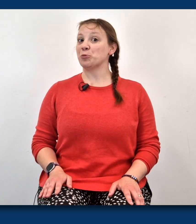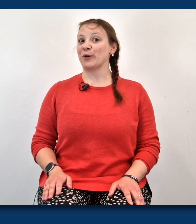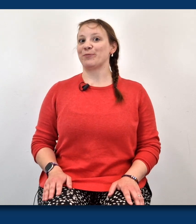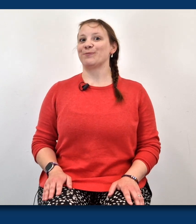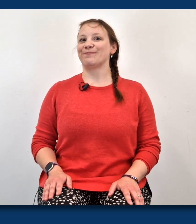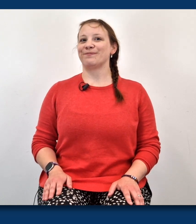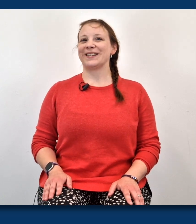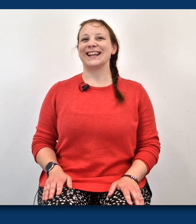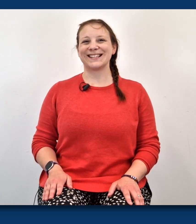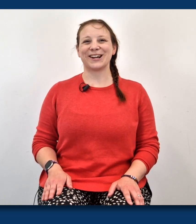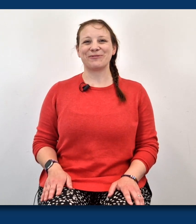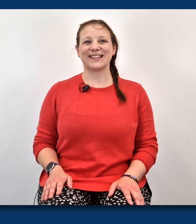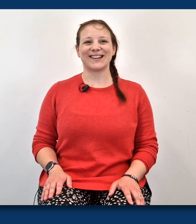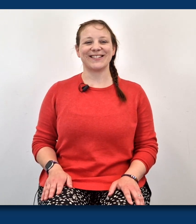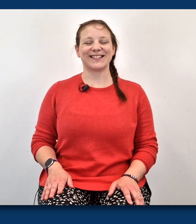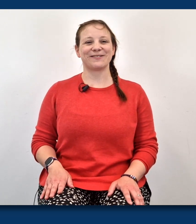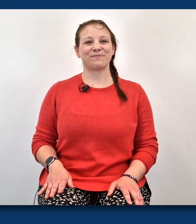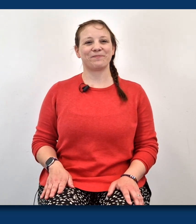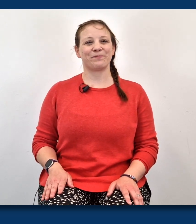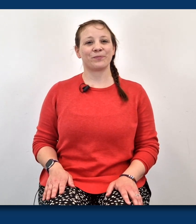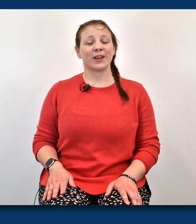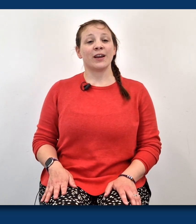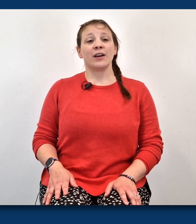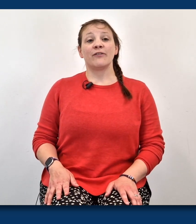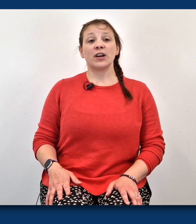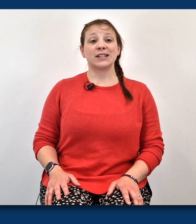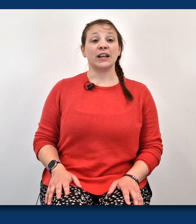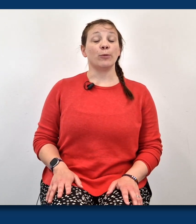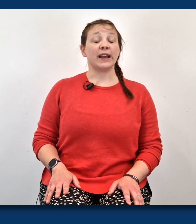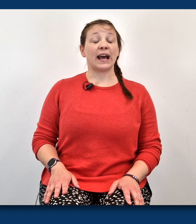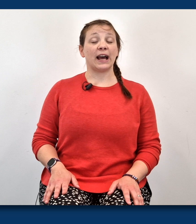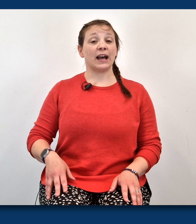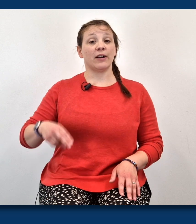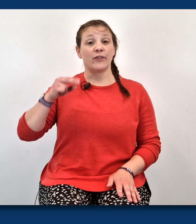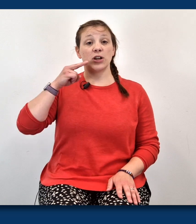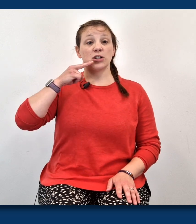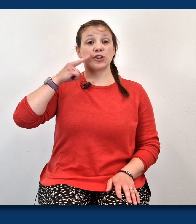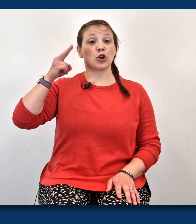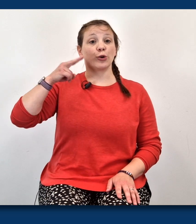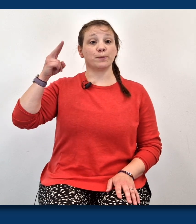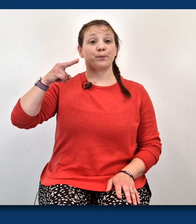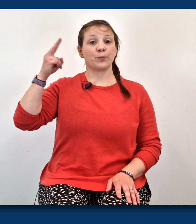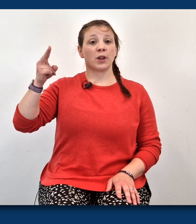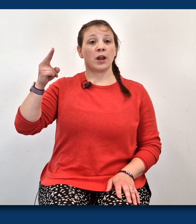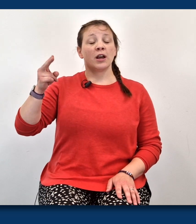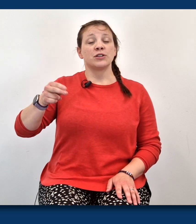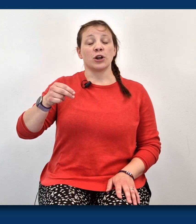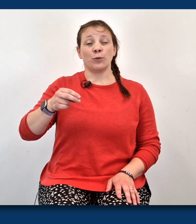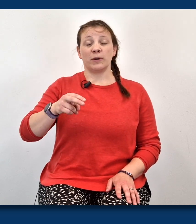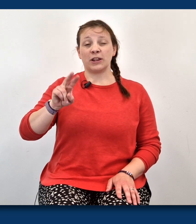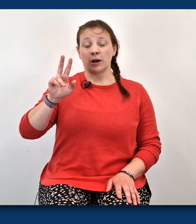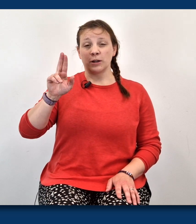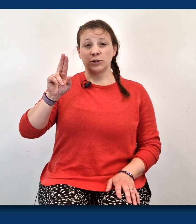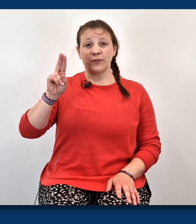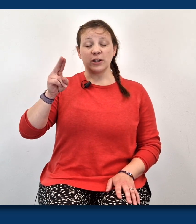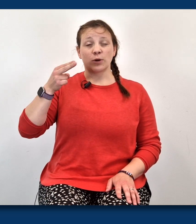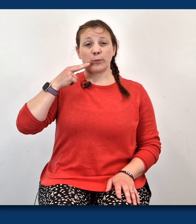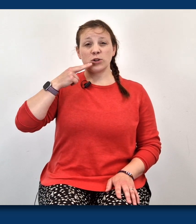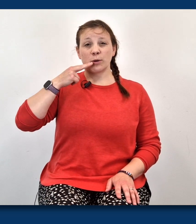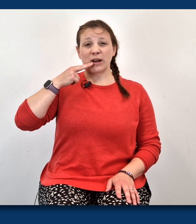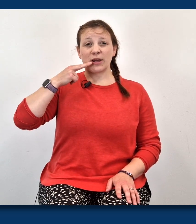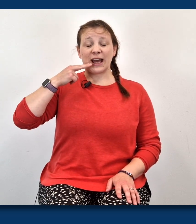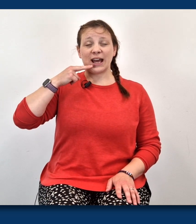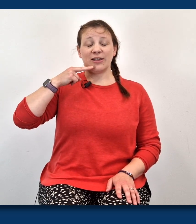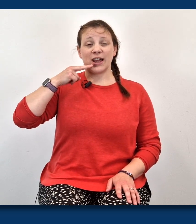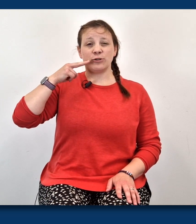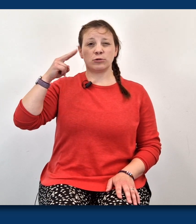Animal Bop. Let's start with the signs. Firstly we have song. So with our two fingers we're going to